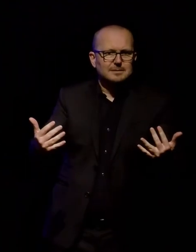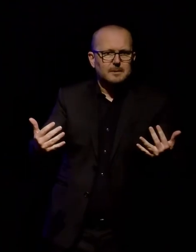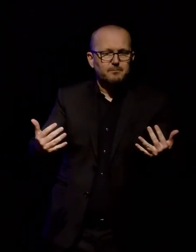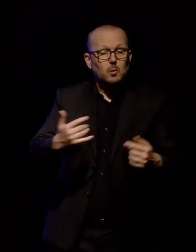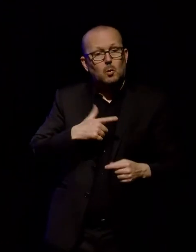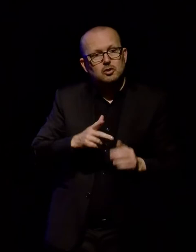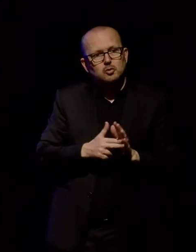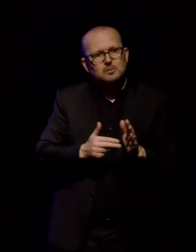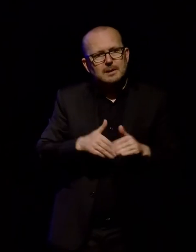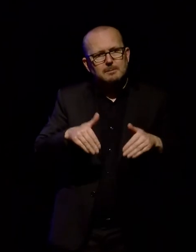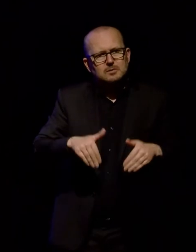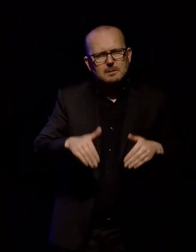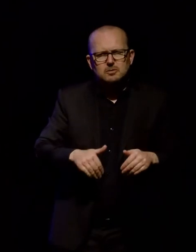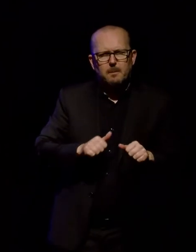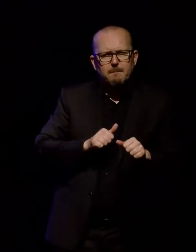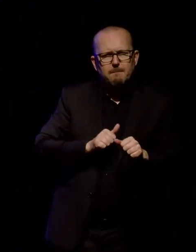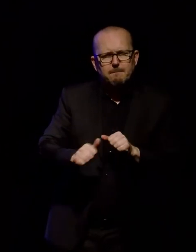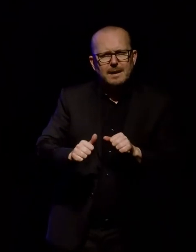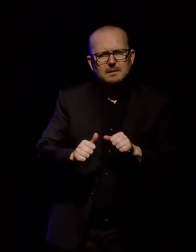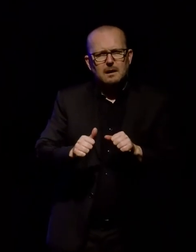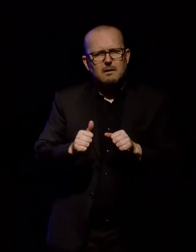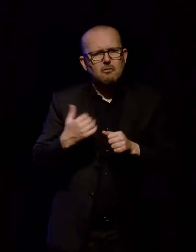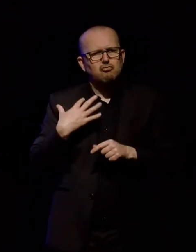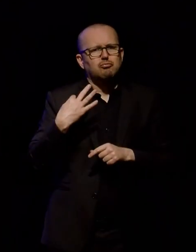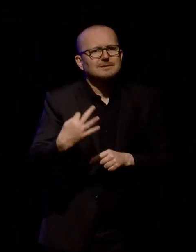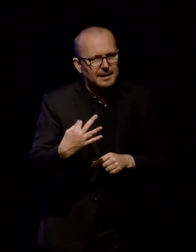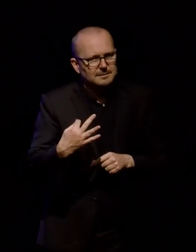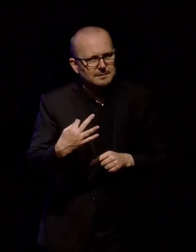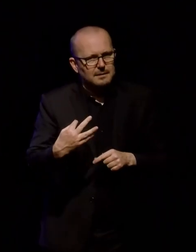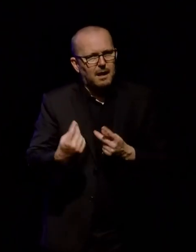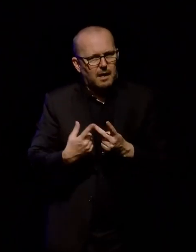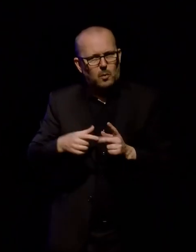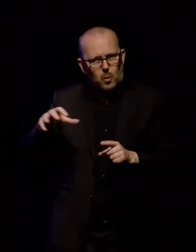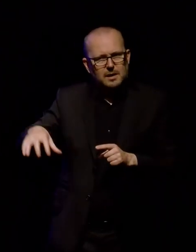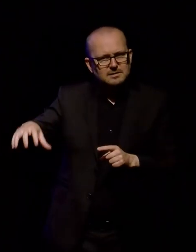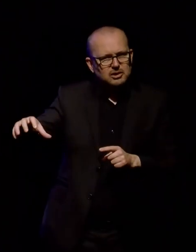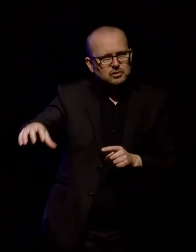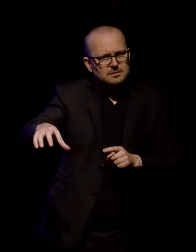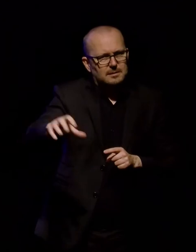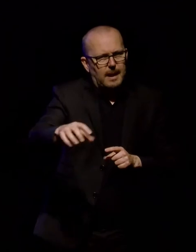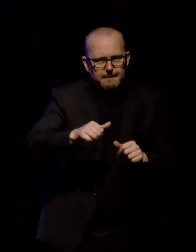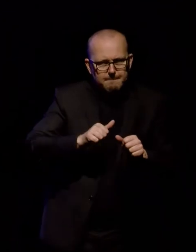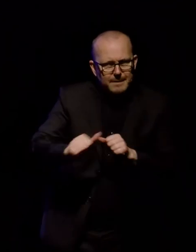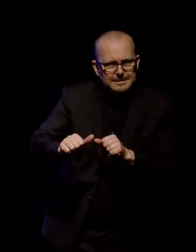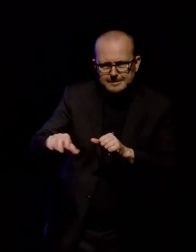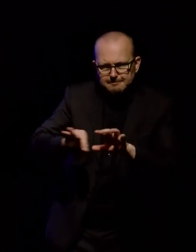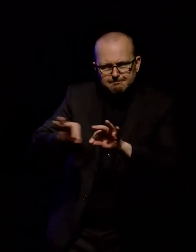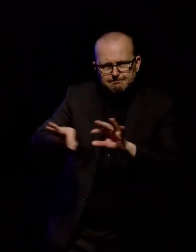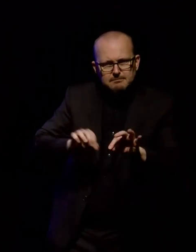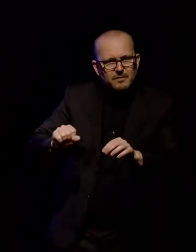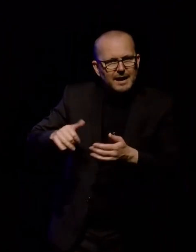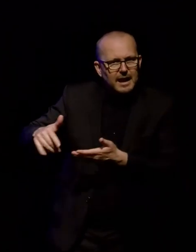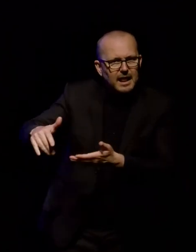reflect our sector focus, and in turn ensure that we are helping to connect their collections to communities as best we could. A survey would help us